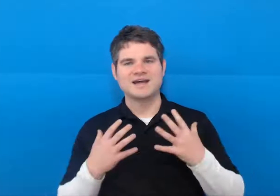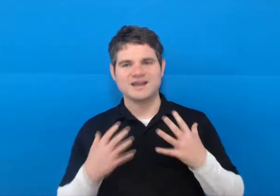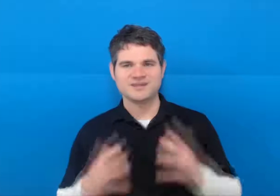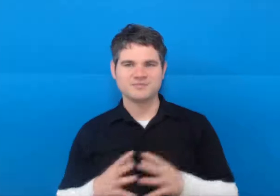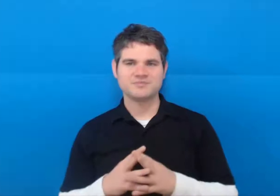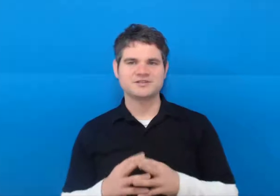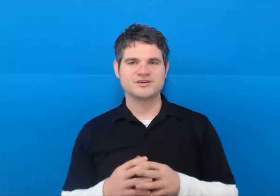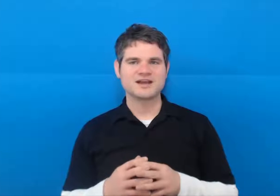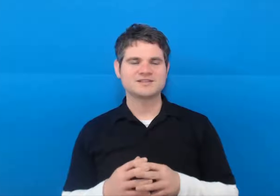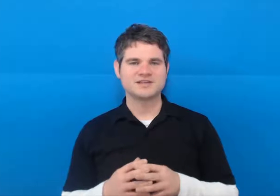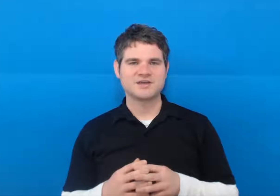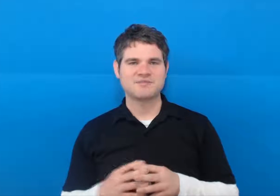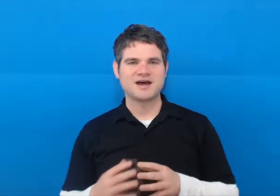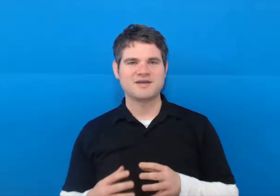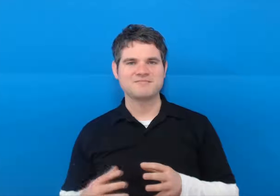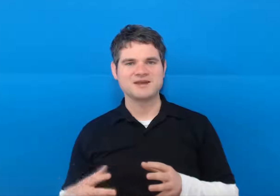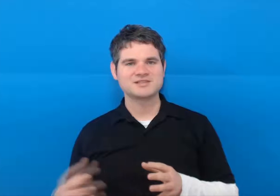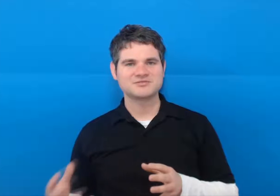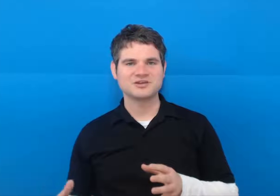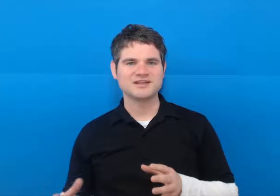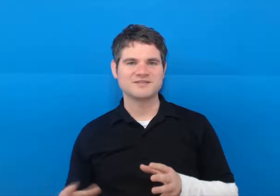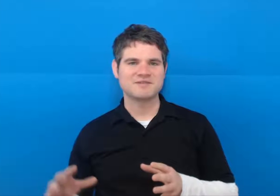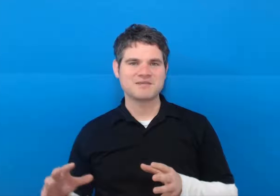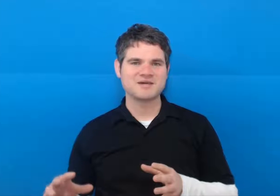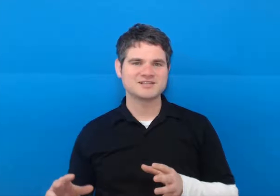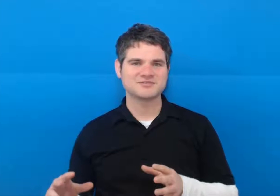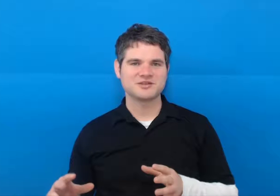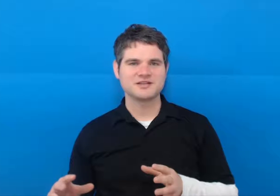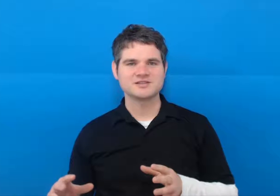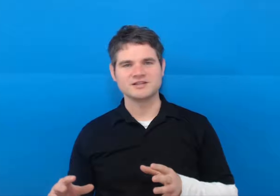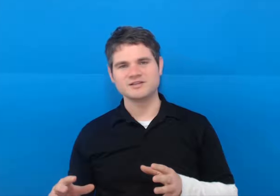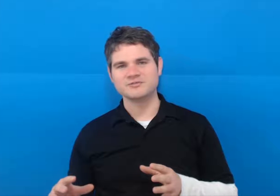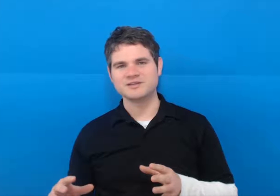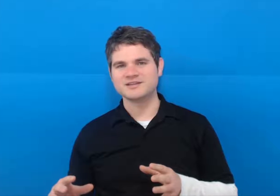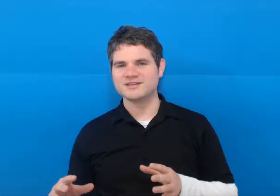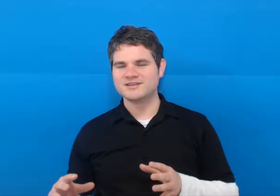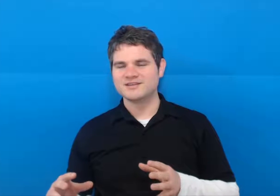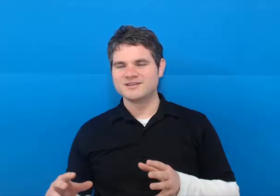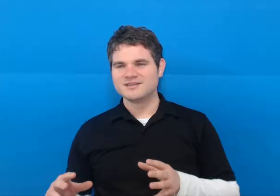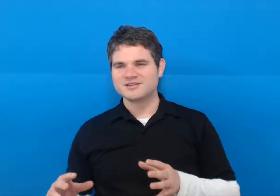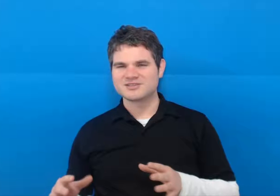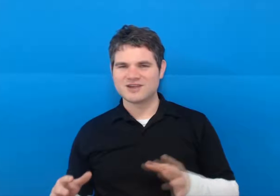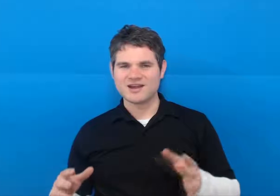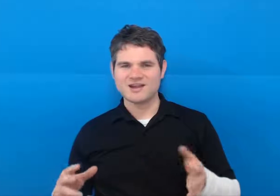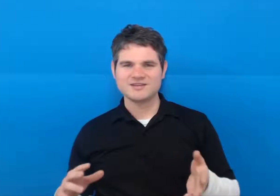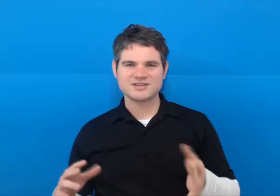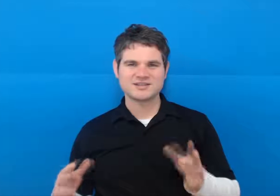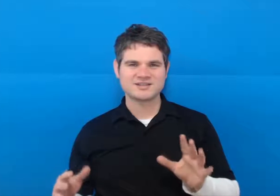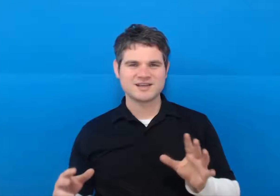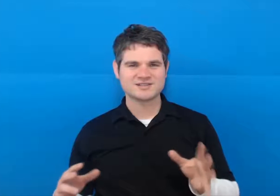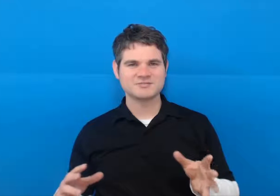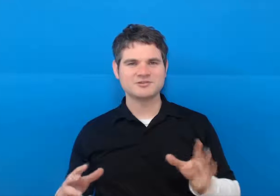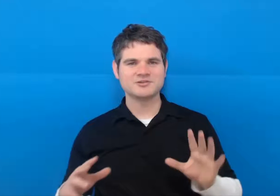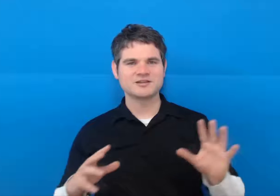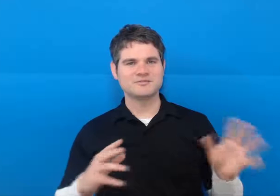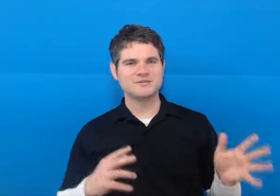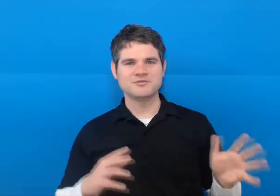so I can say my best friend if my best friend is a little bit strange and detestable other people